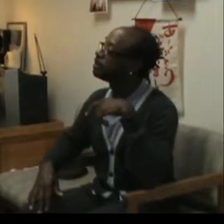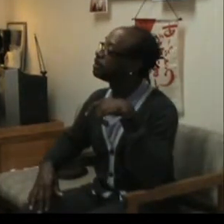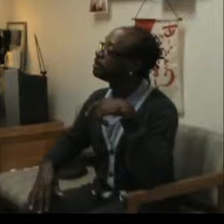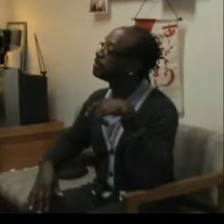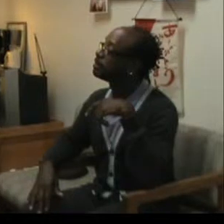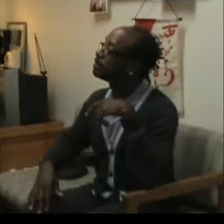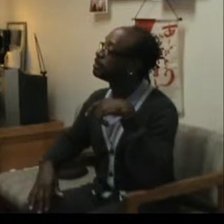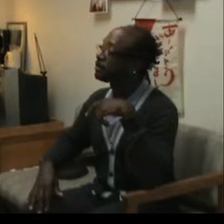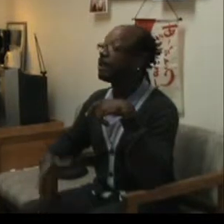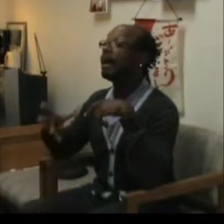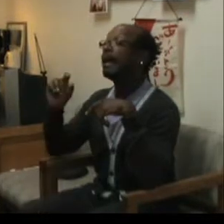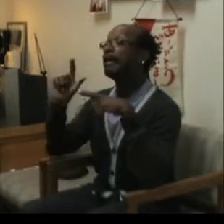And eventually?